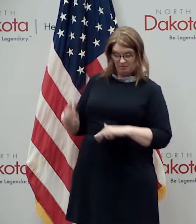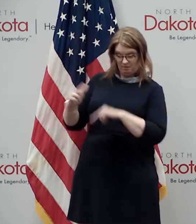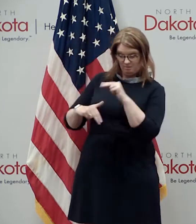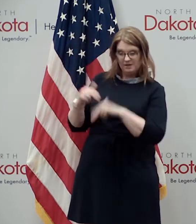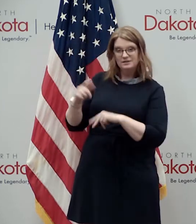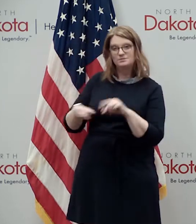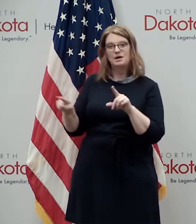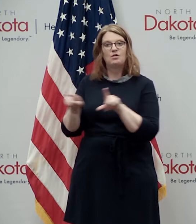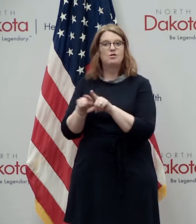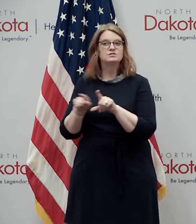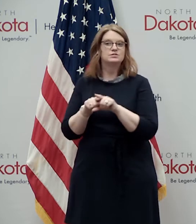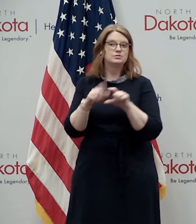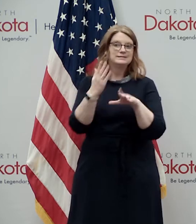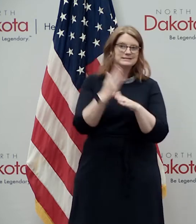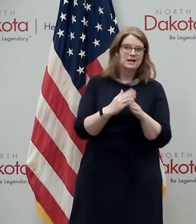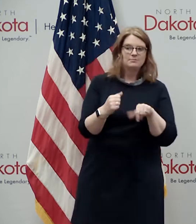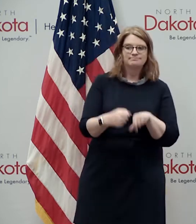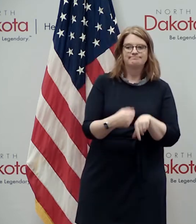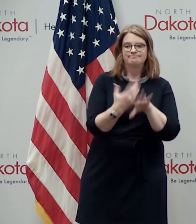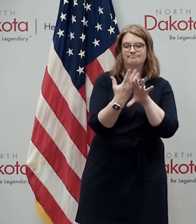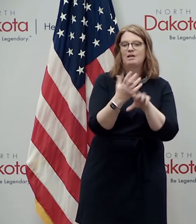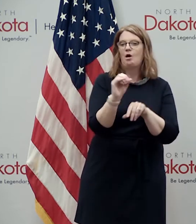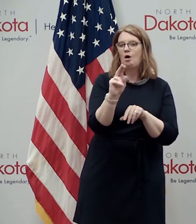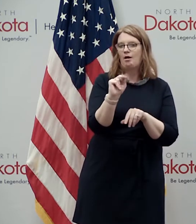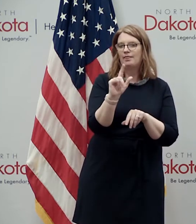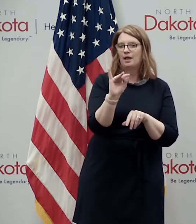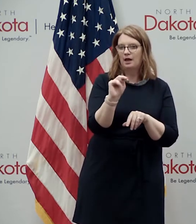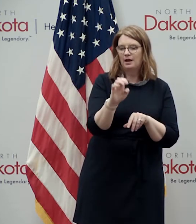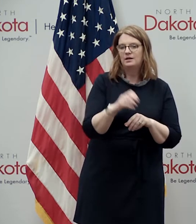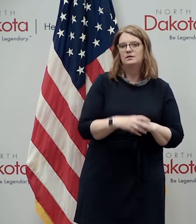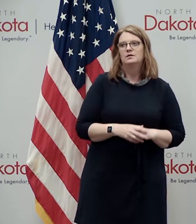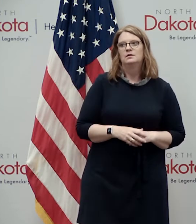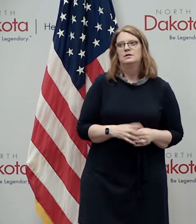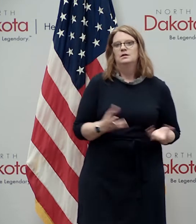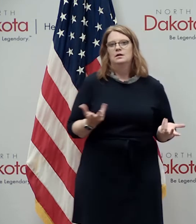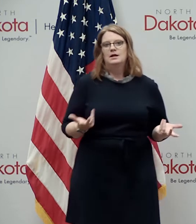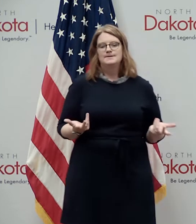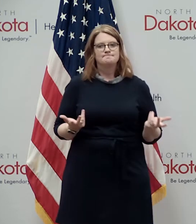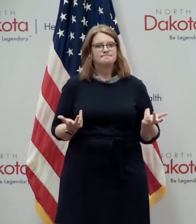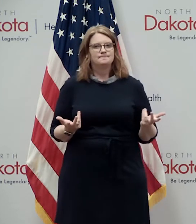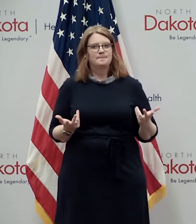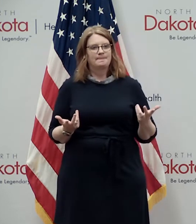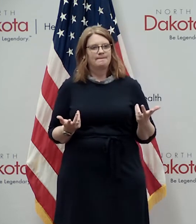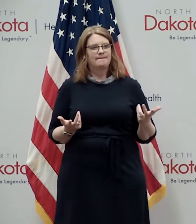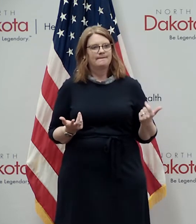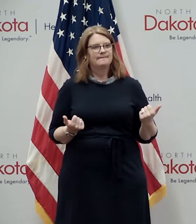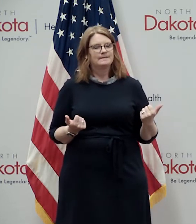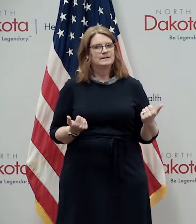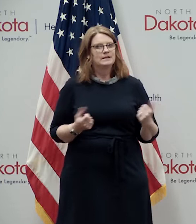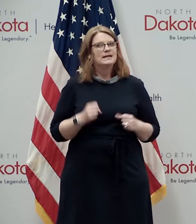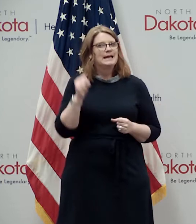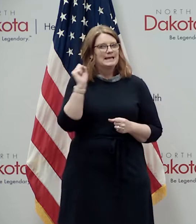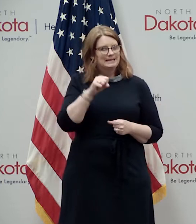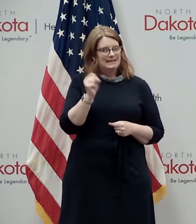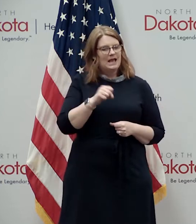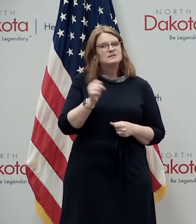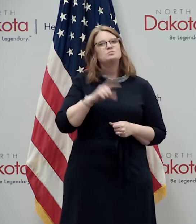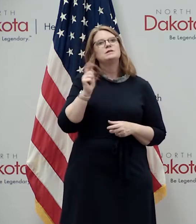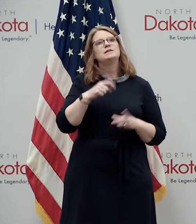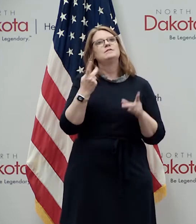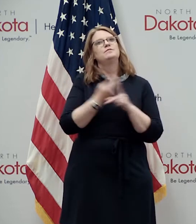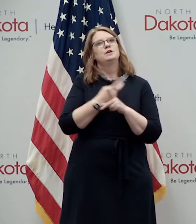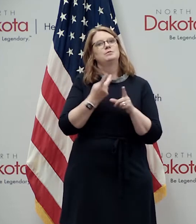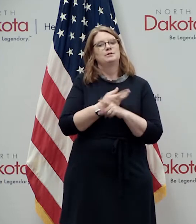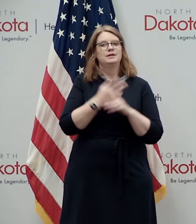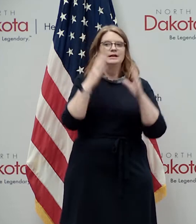so again we this is an opportunity for us to not just rethink there's a bigger it's yes we need to figure out how to get kids